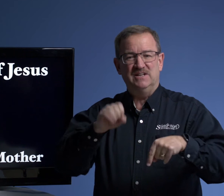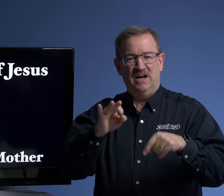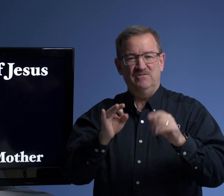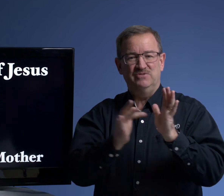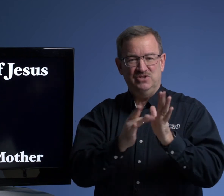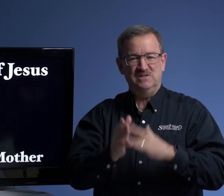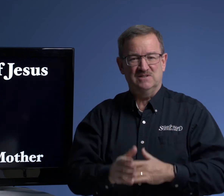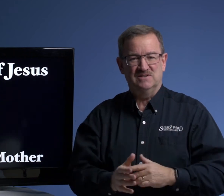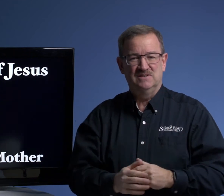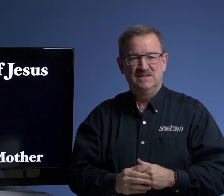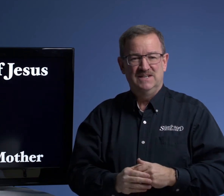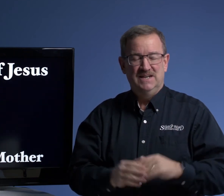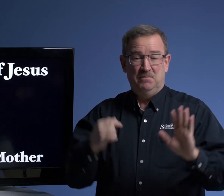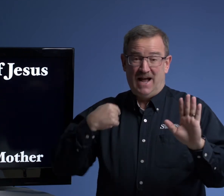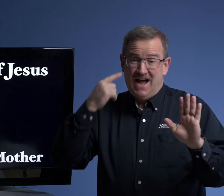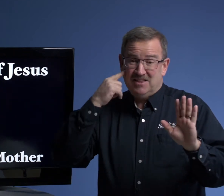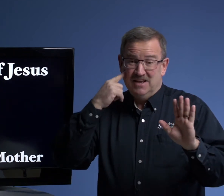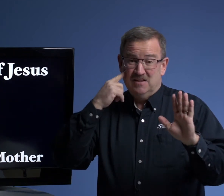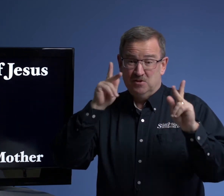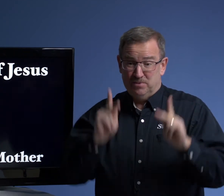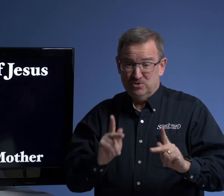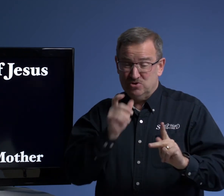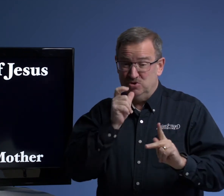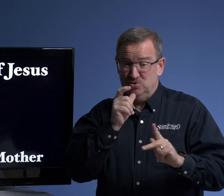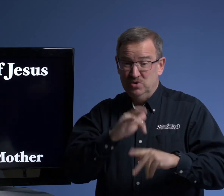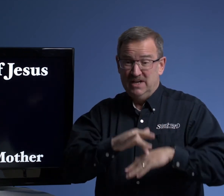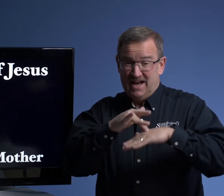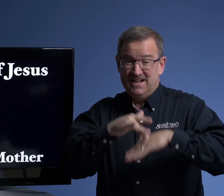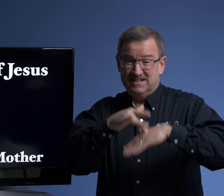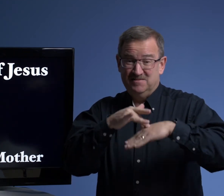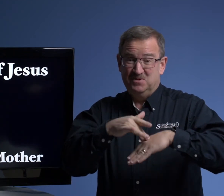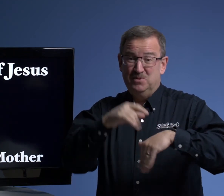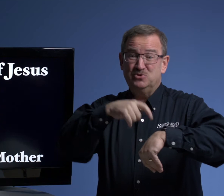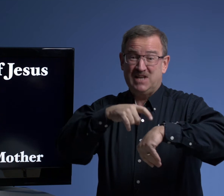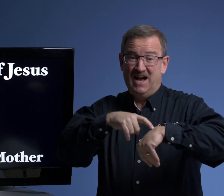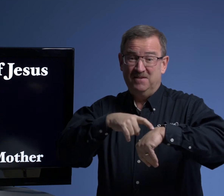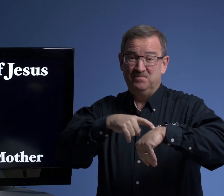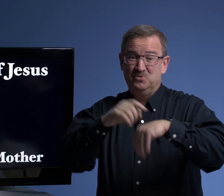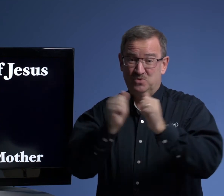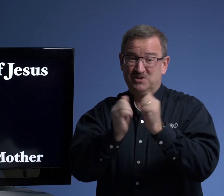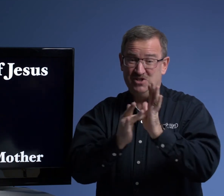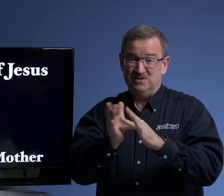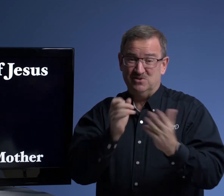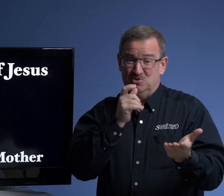of Jesus. But I think the person who had the most time with Jesus, who?